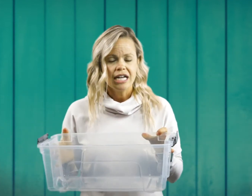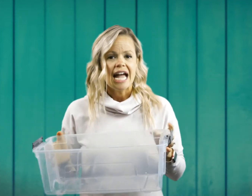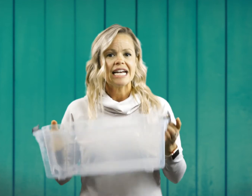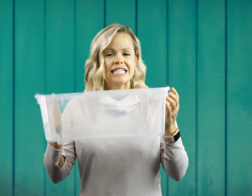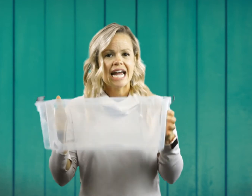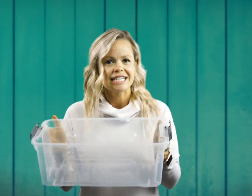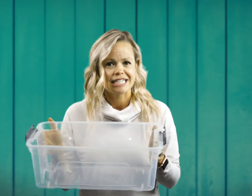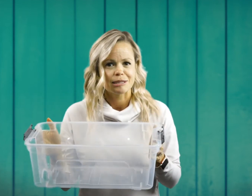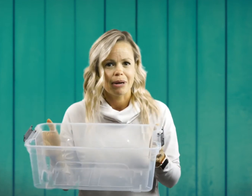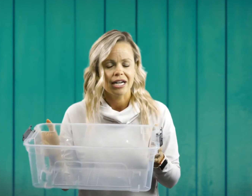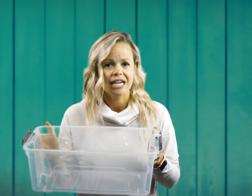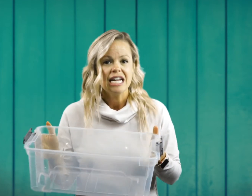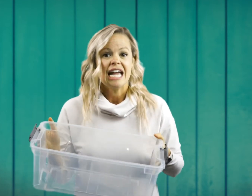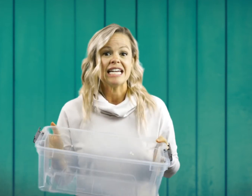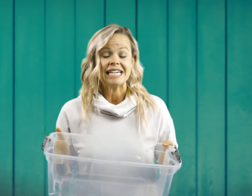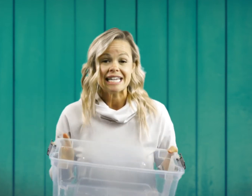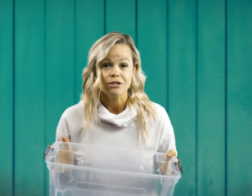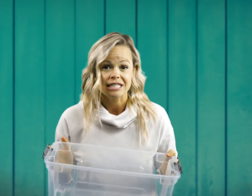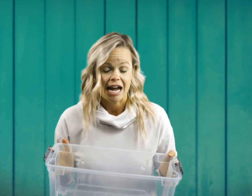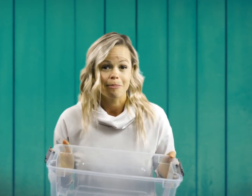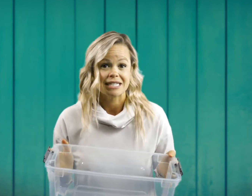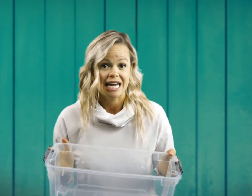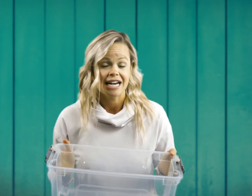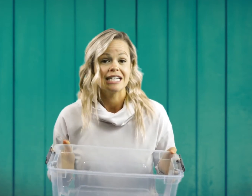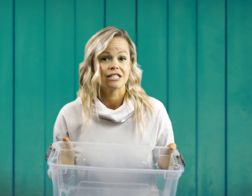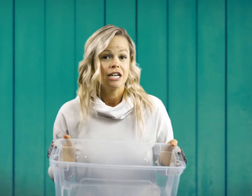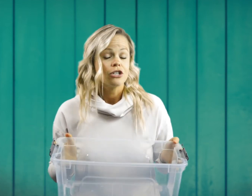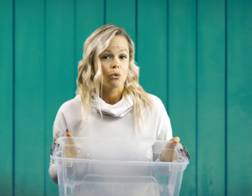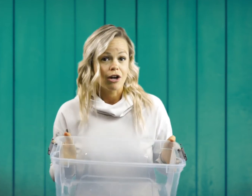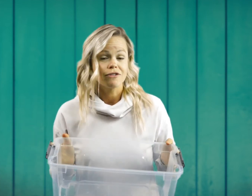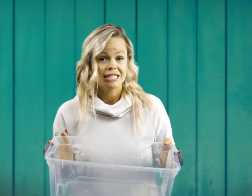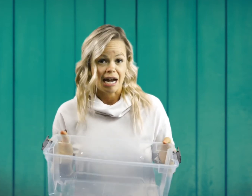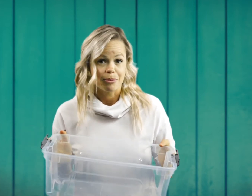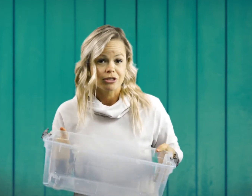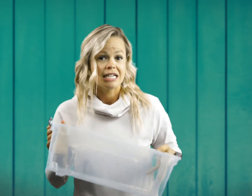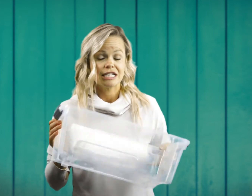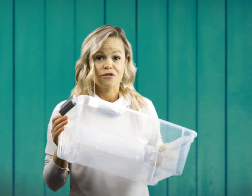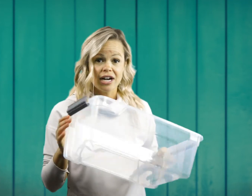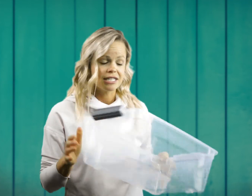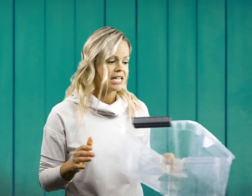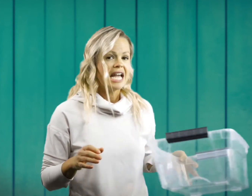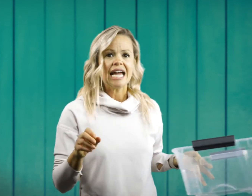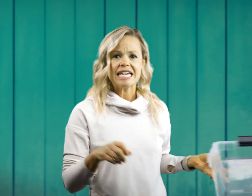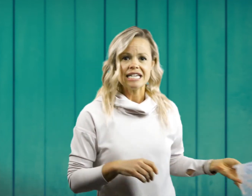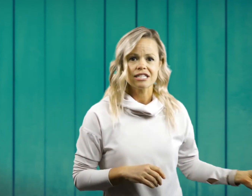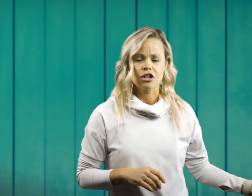And he takes this bucket and he kneels down beside his 12 disciples, his friends, and he starts